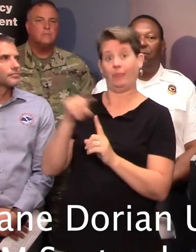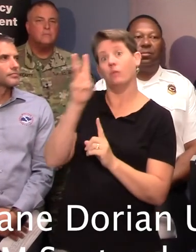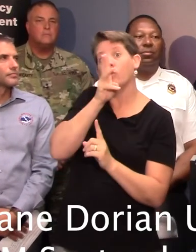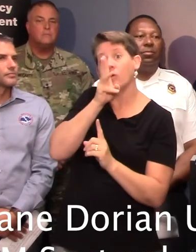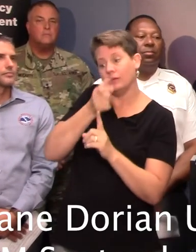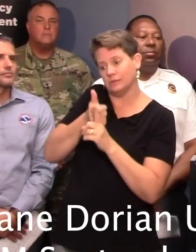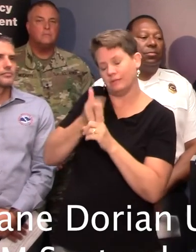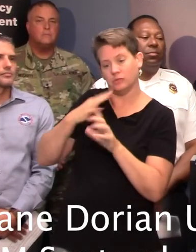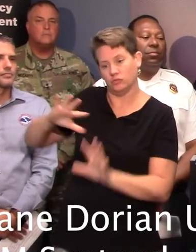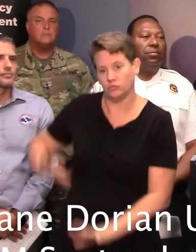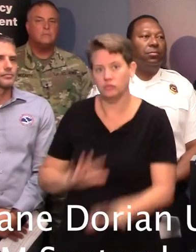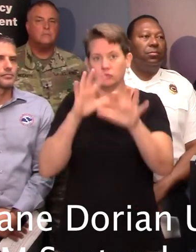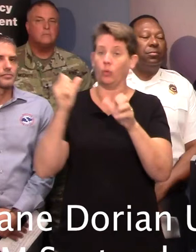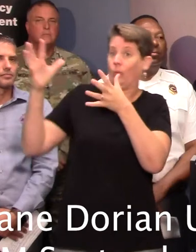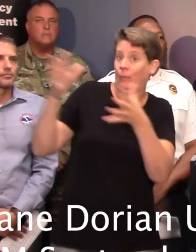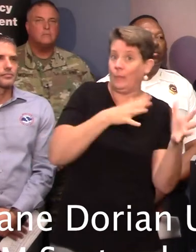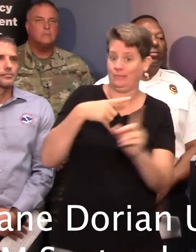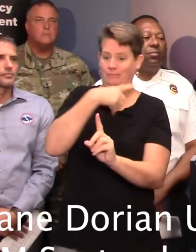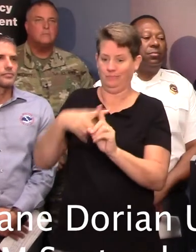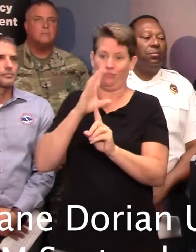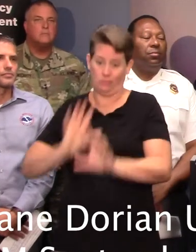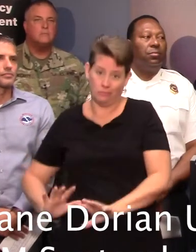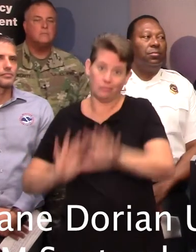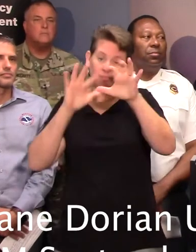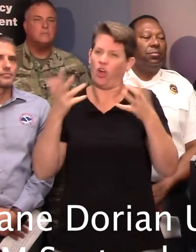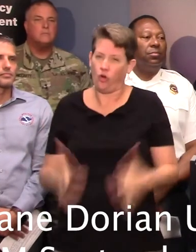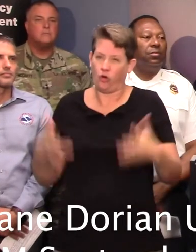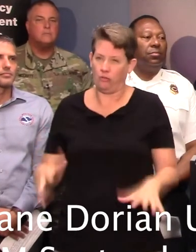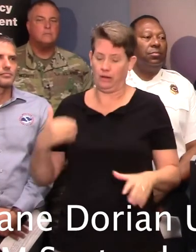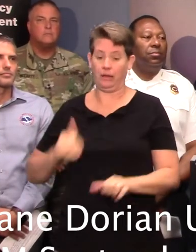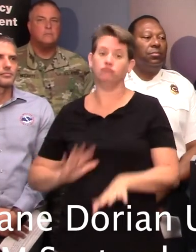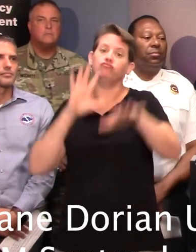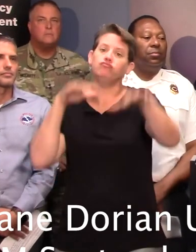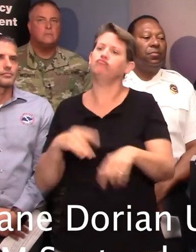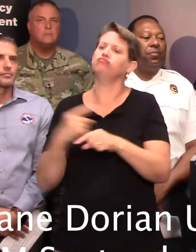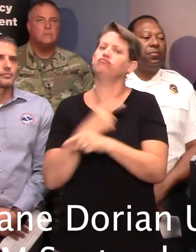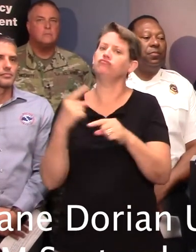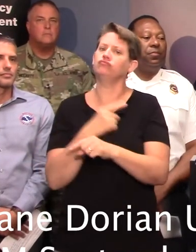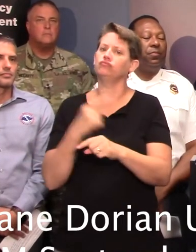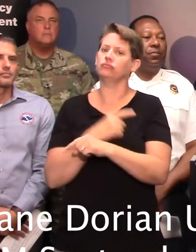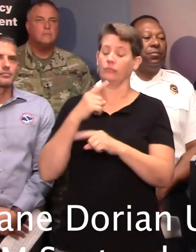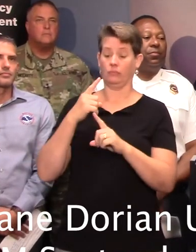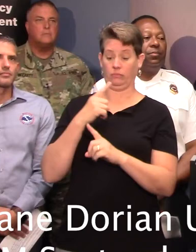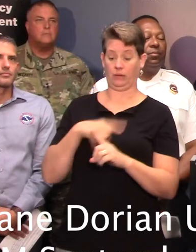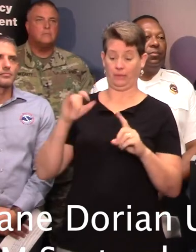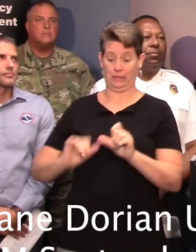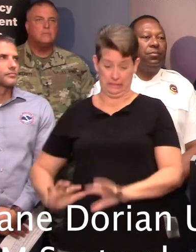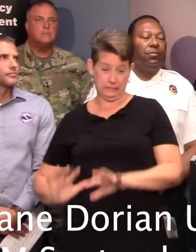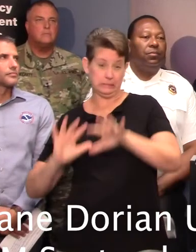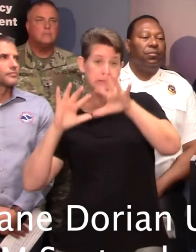storm surge, on top of already higher than usual tides that are forecast, are expected to be